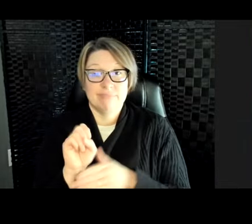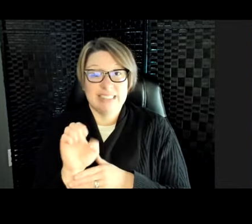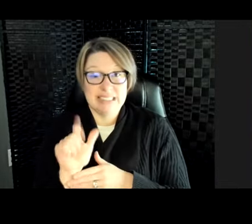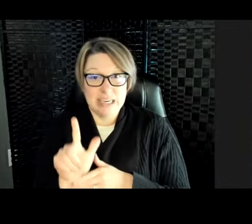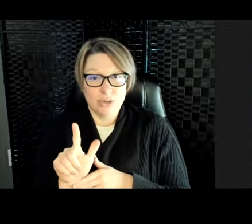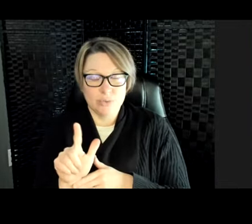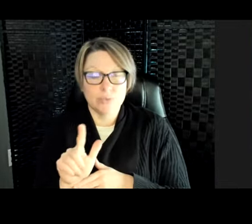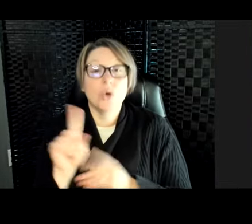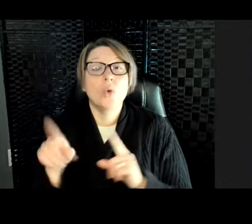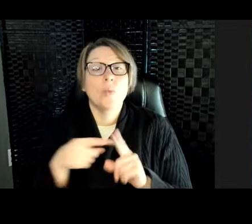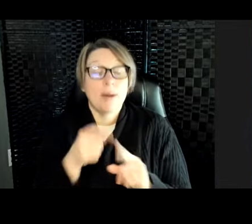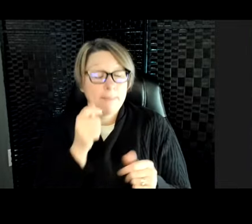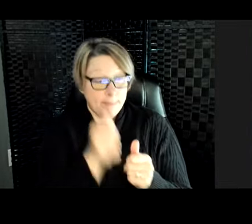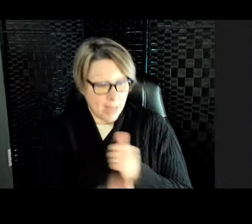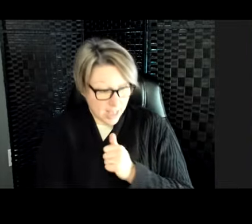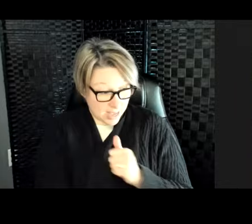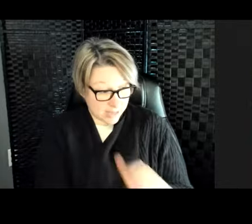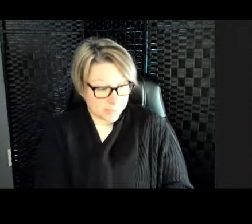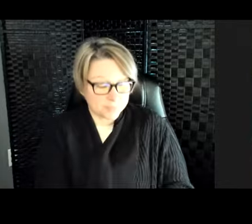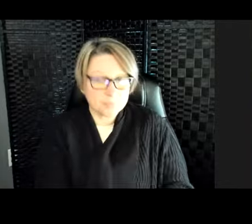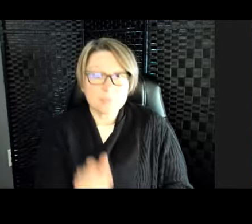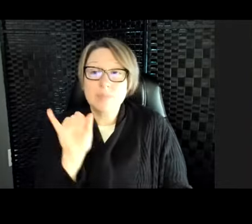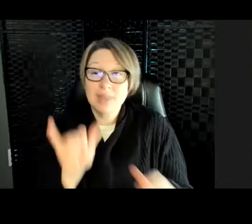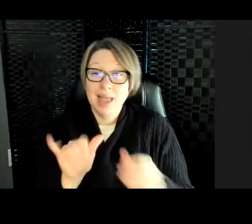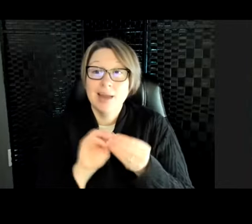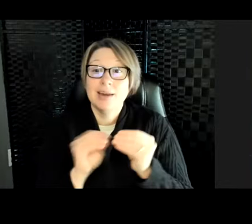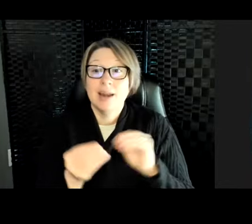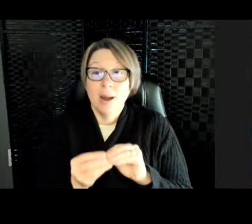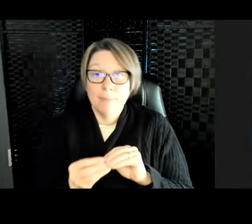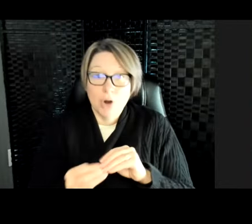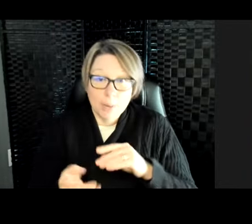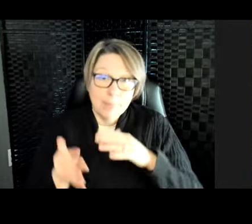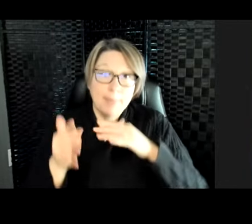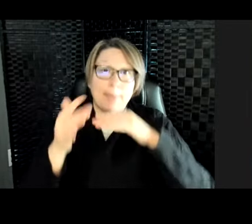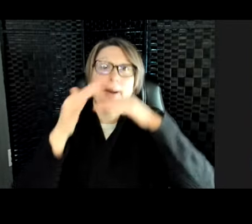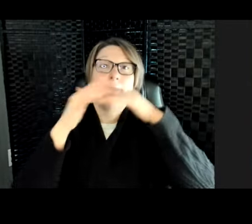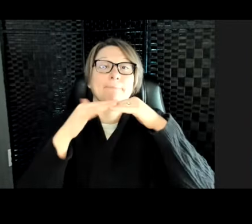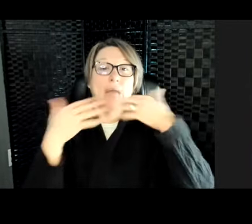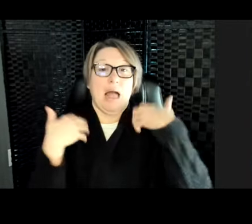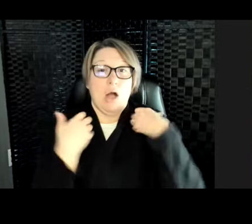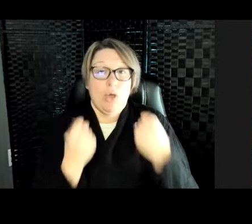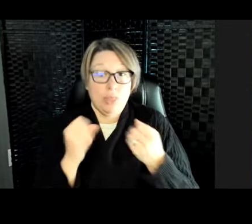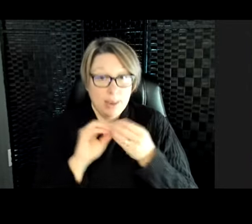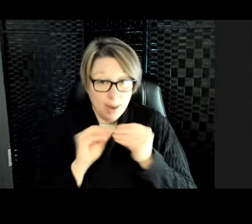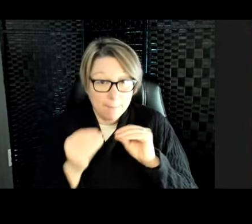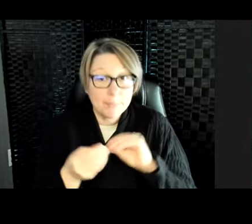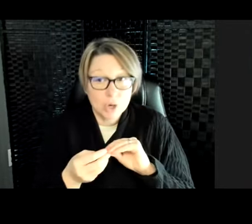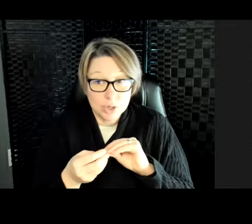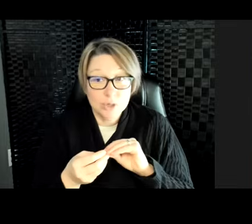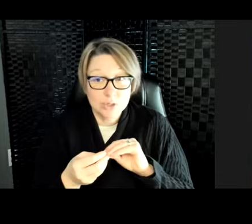passed, the populations went back to healthy numbers, and we have a lot of these seals now.